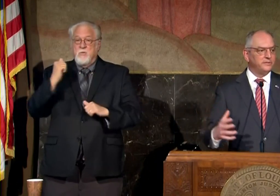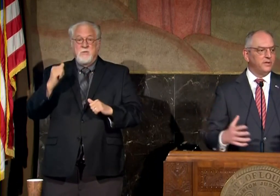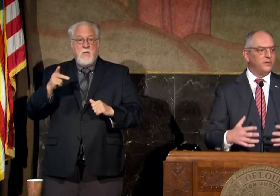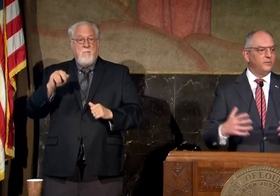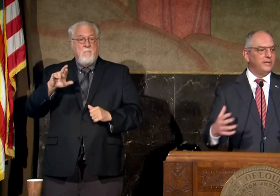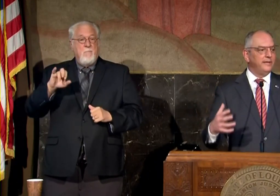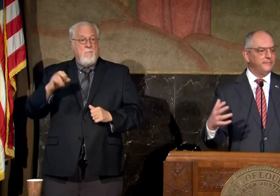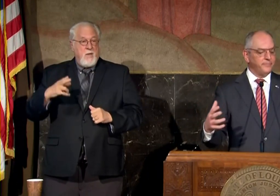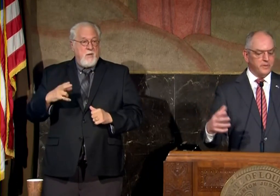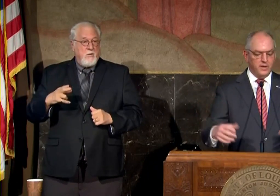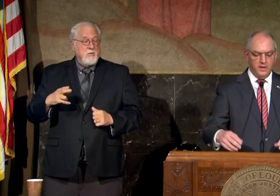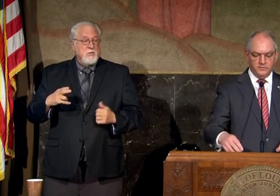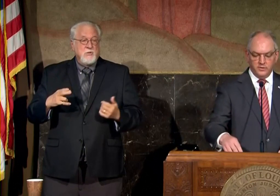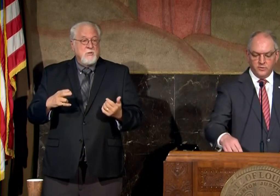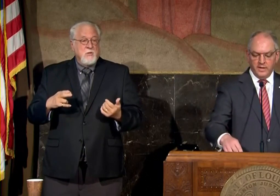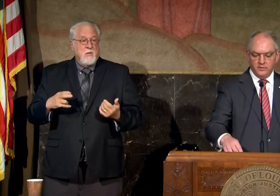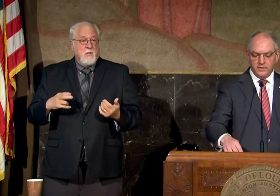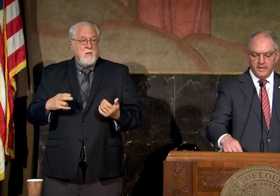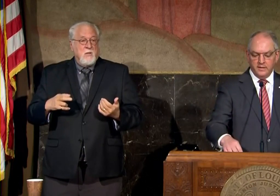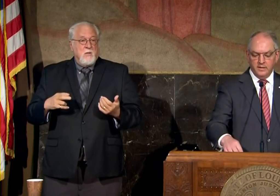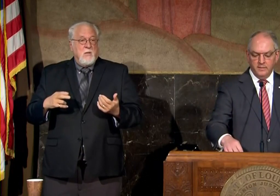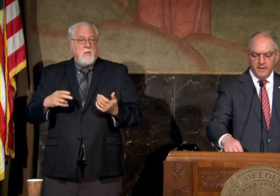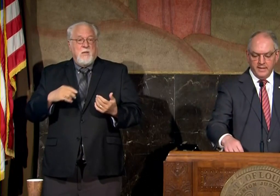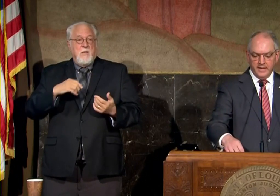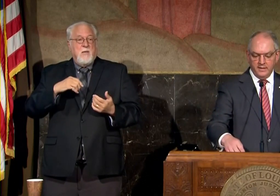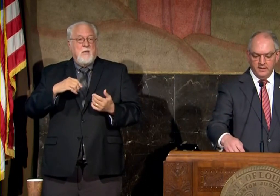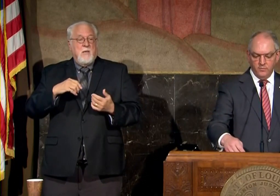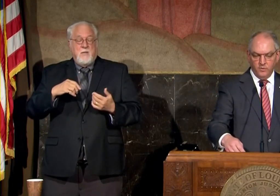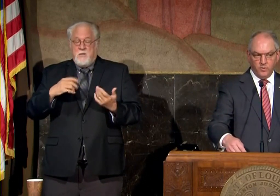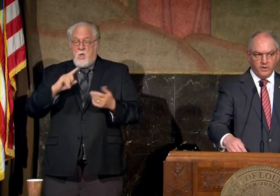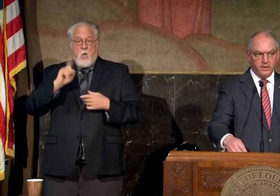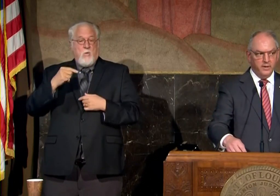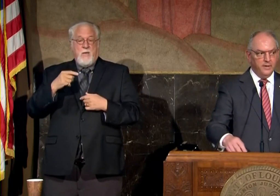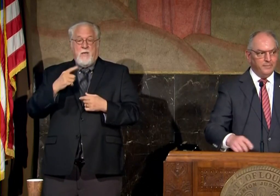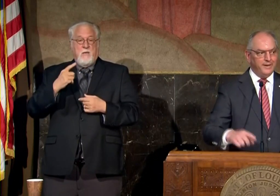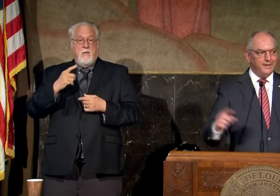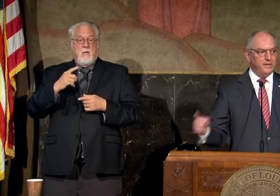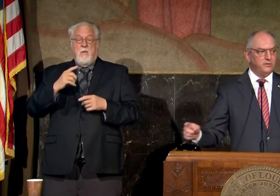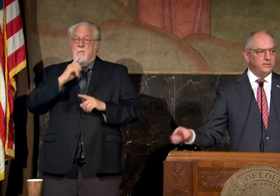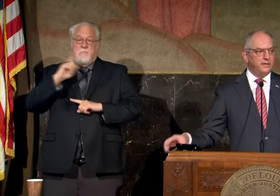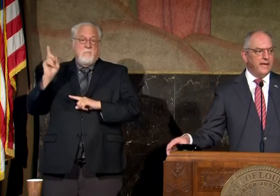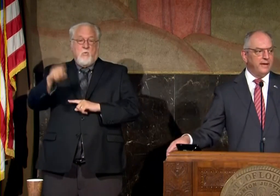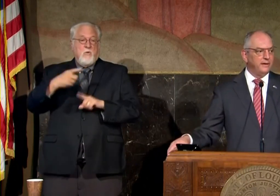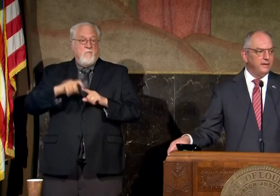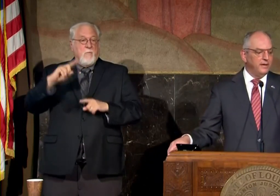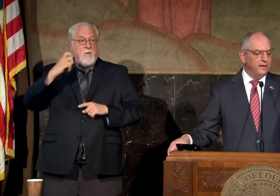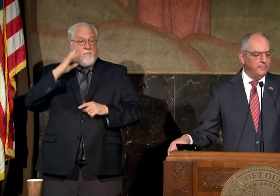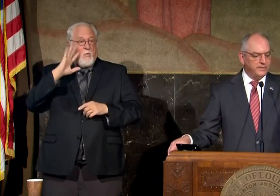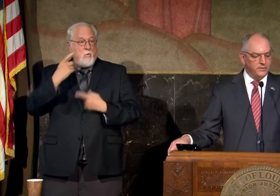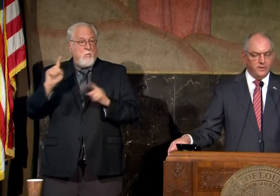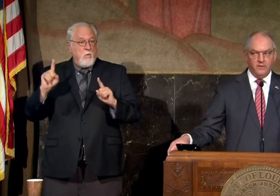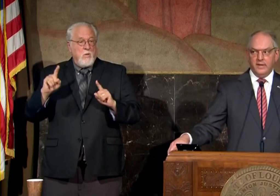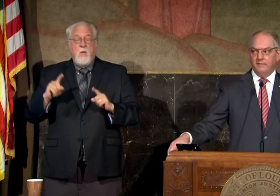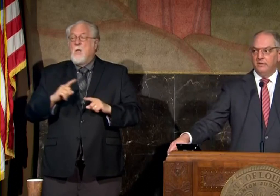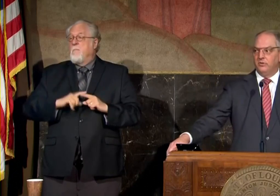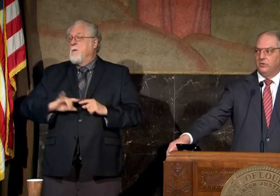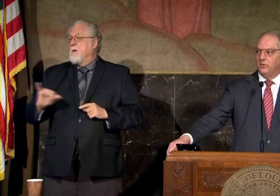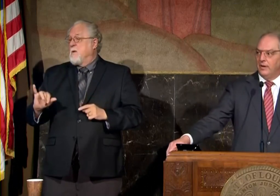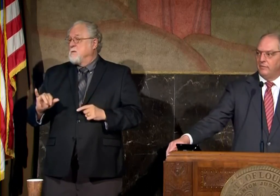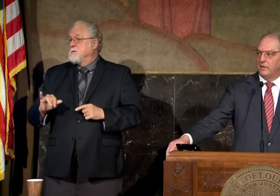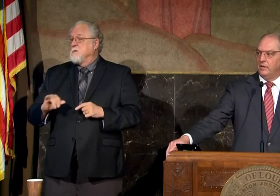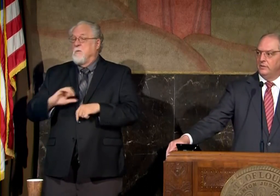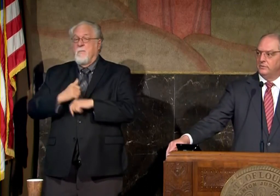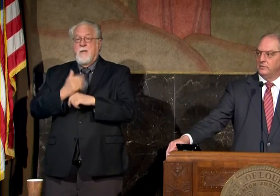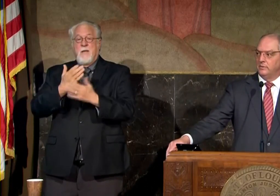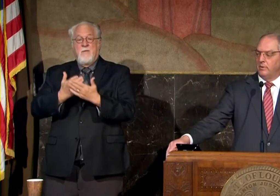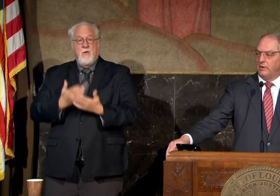parishes only a centralized state mandate will work but in addition to that based on all the evidence you do